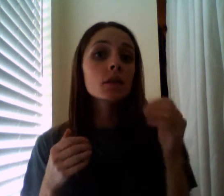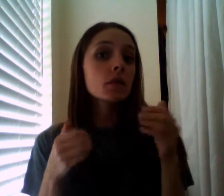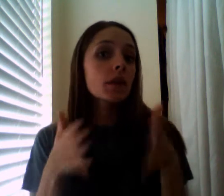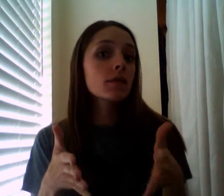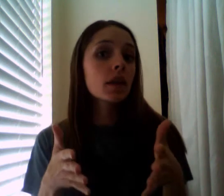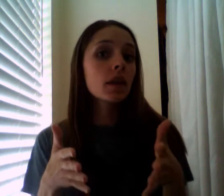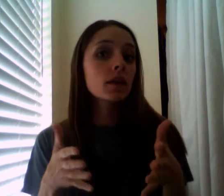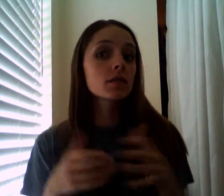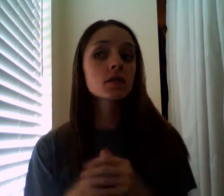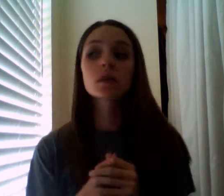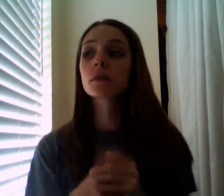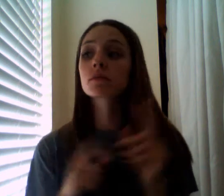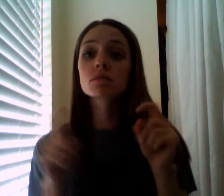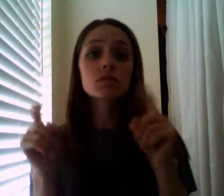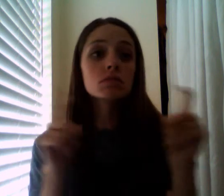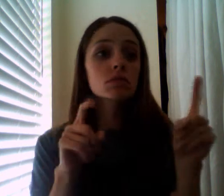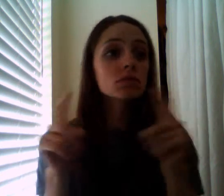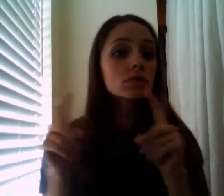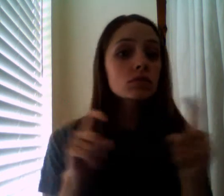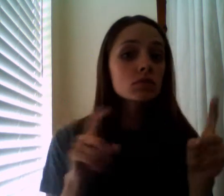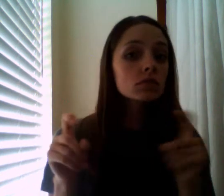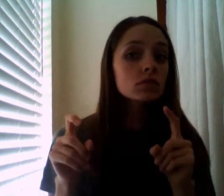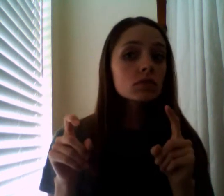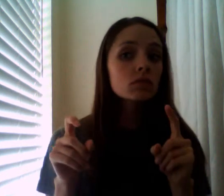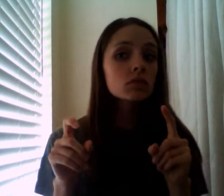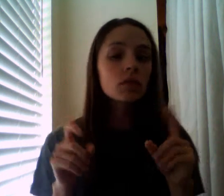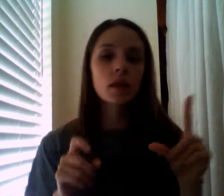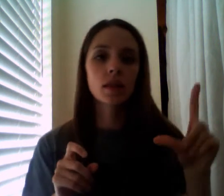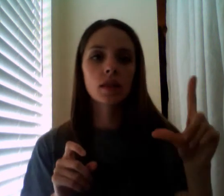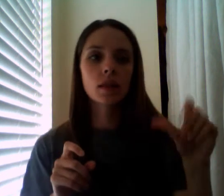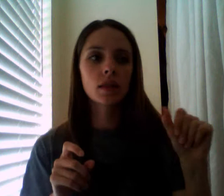-fifths one-fifth were what we called loyalists